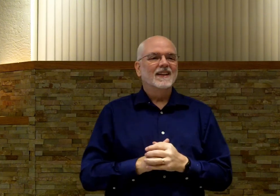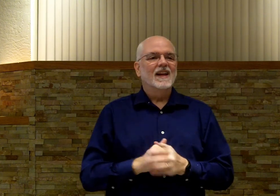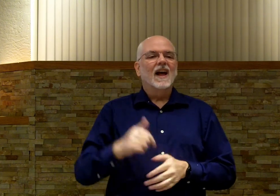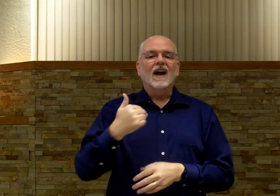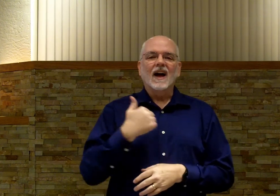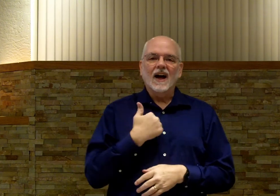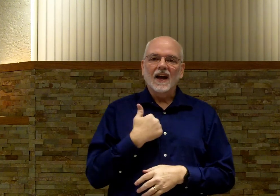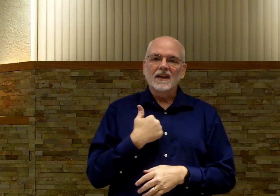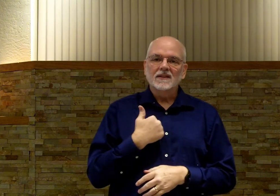I.